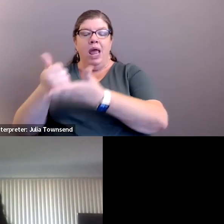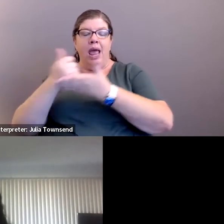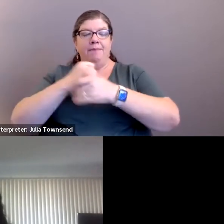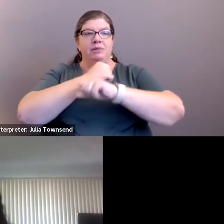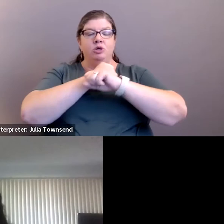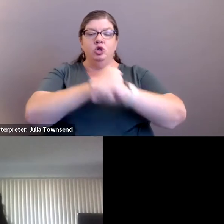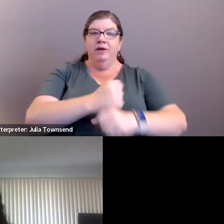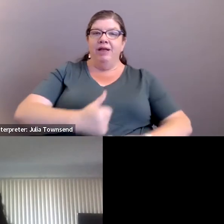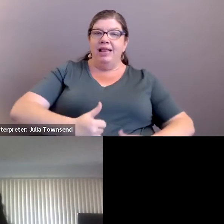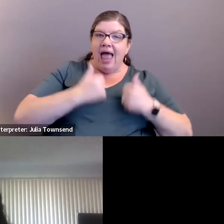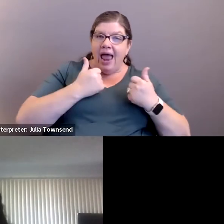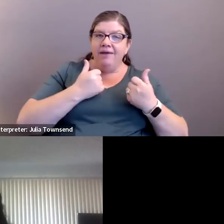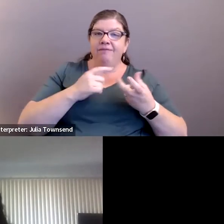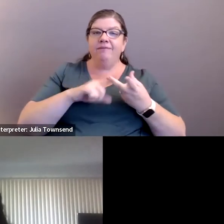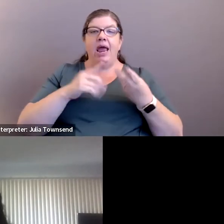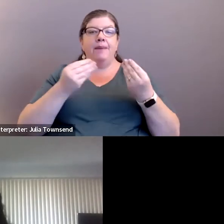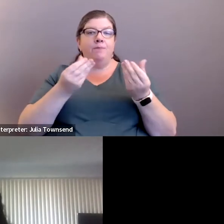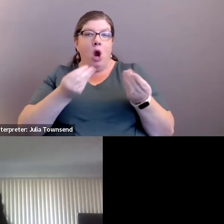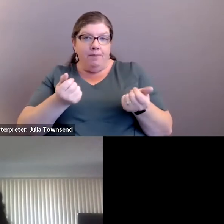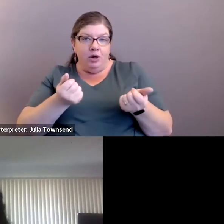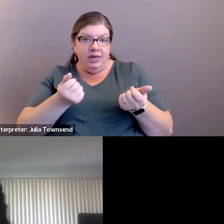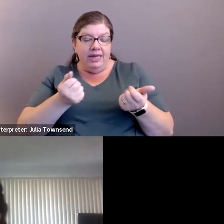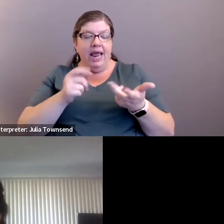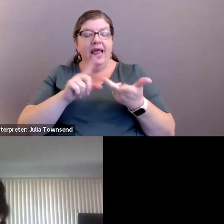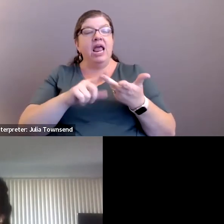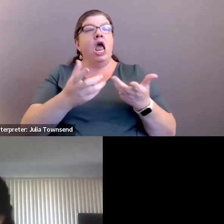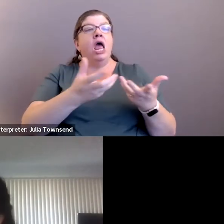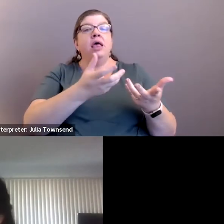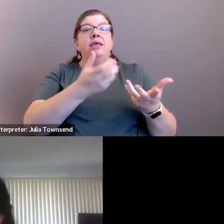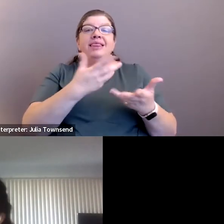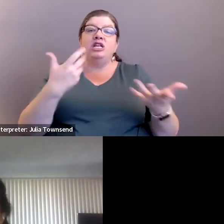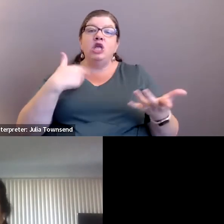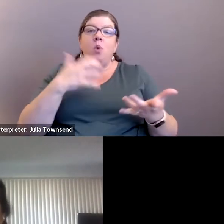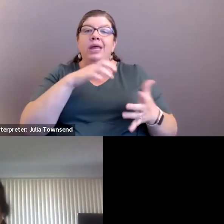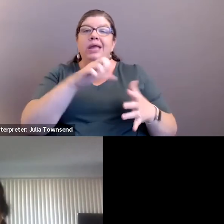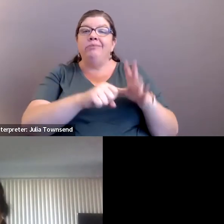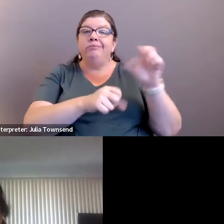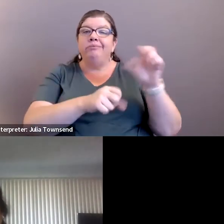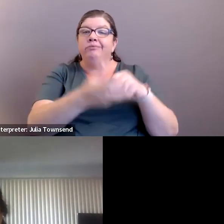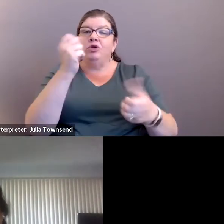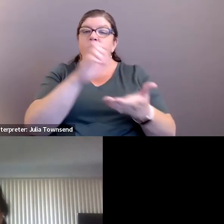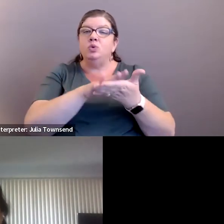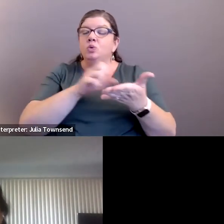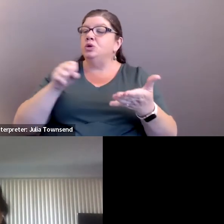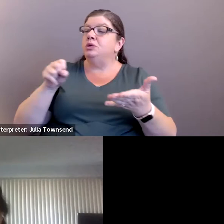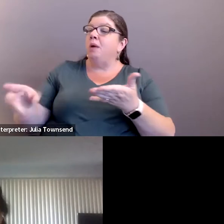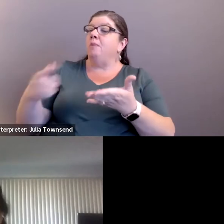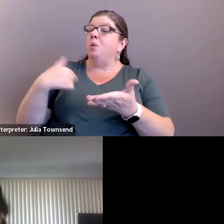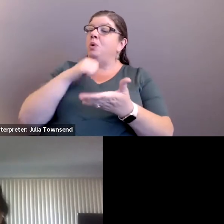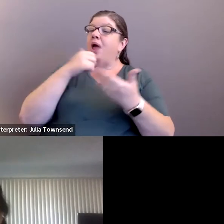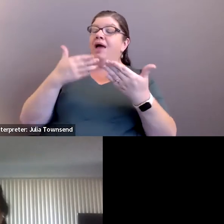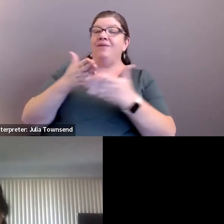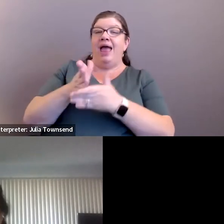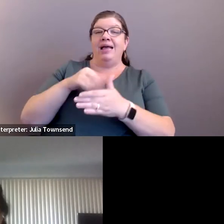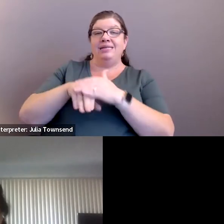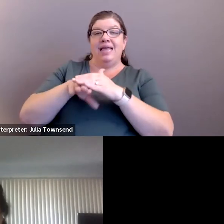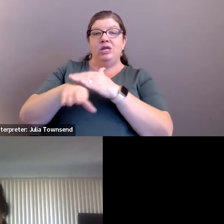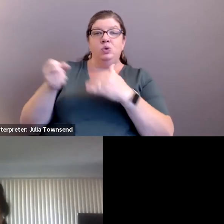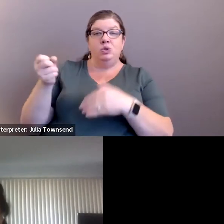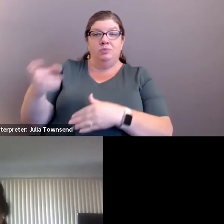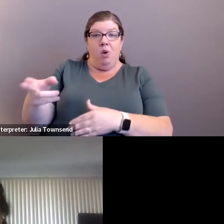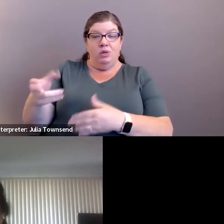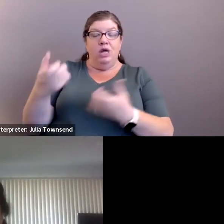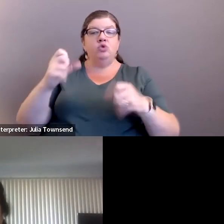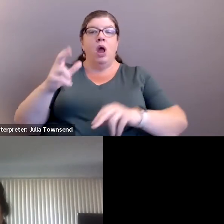and property, disposal of confiscated items that we may not have access to dispose of, and trying to